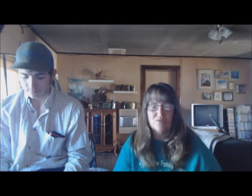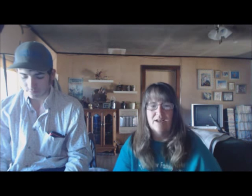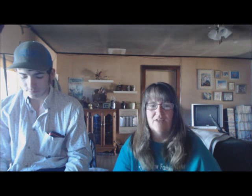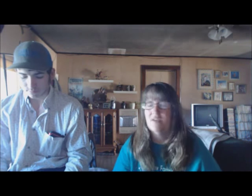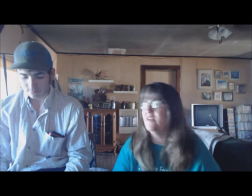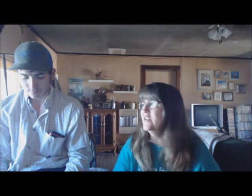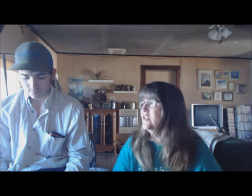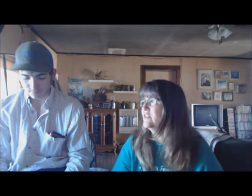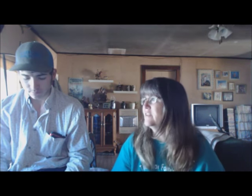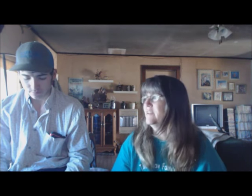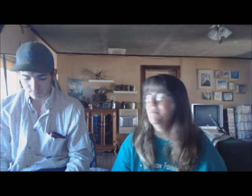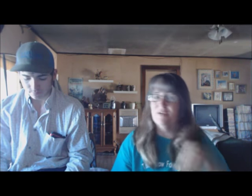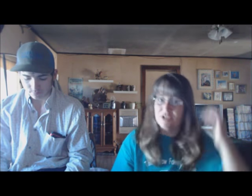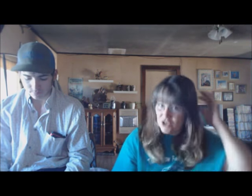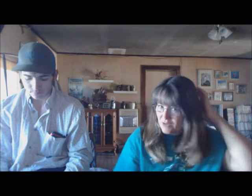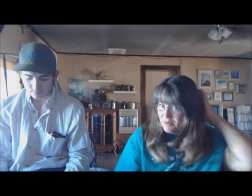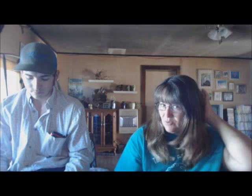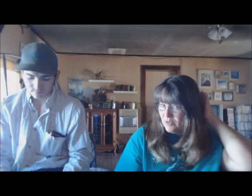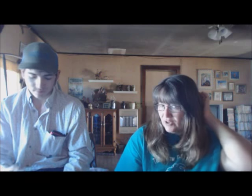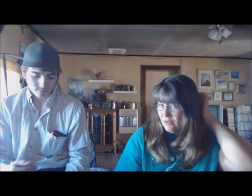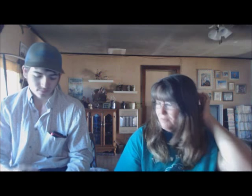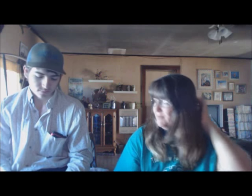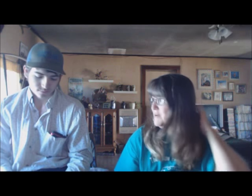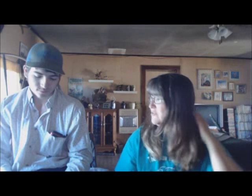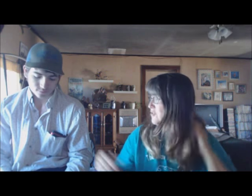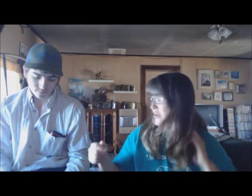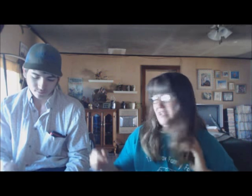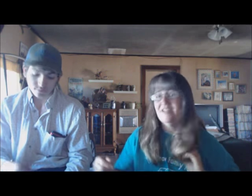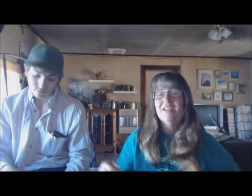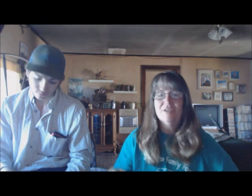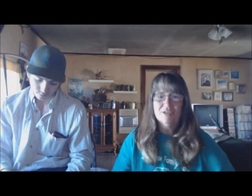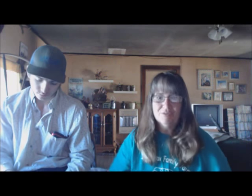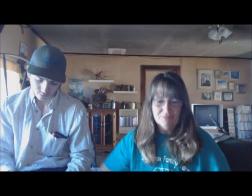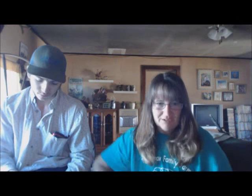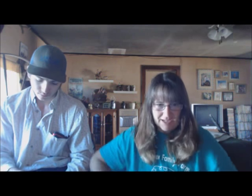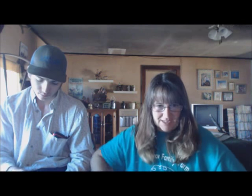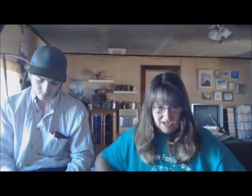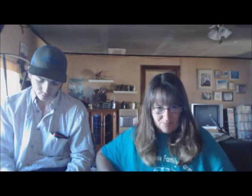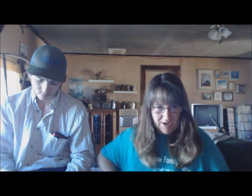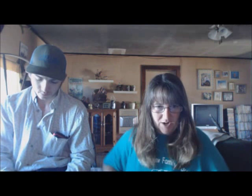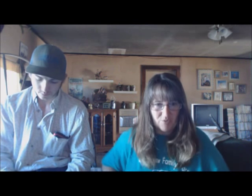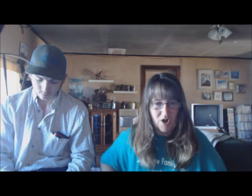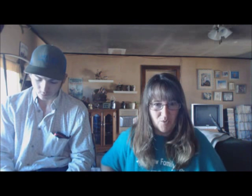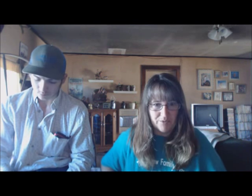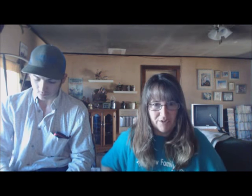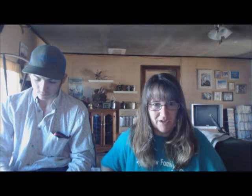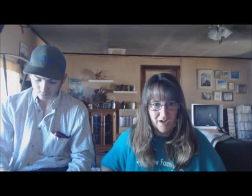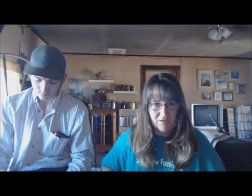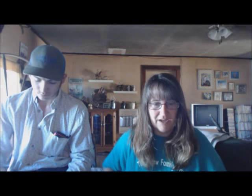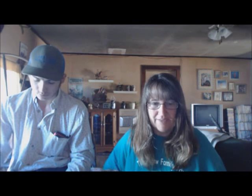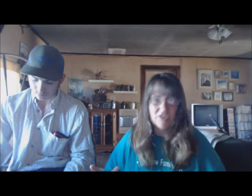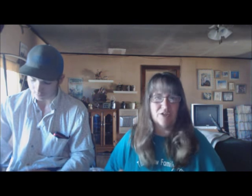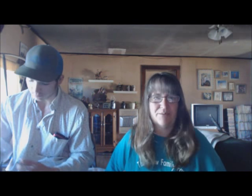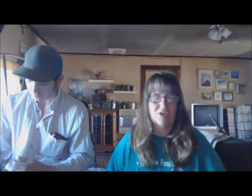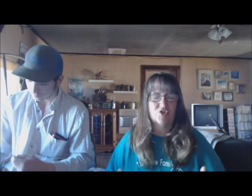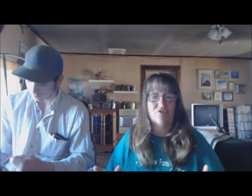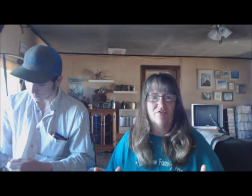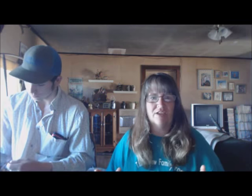kids went out there, and they took... and put a john boat with a little motor on it, and said, I'm ready to rope. You know. And they took pictures for